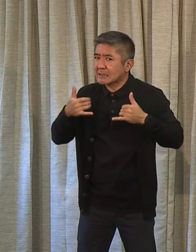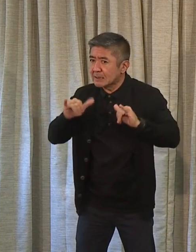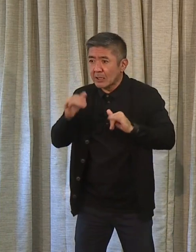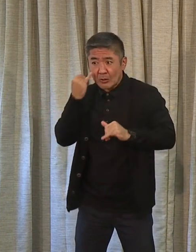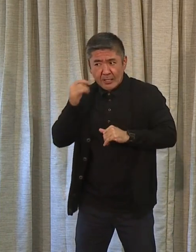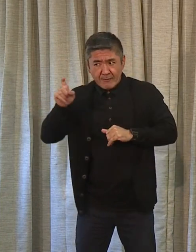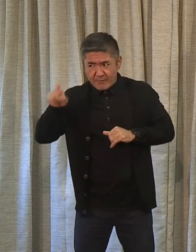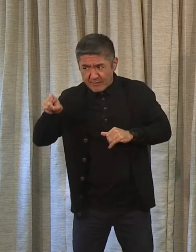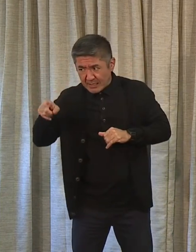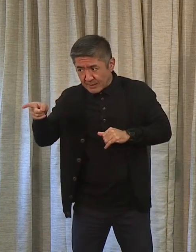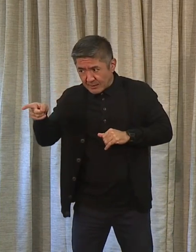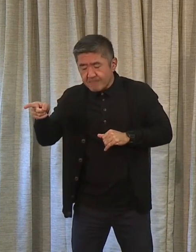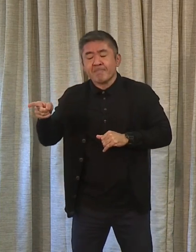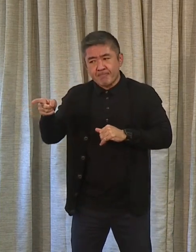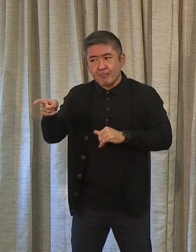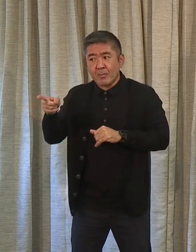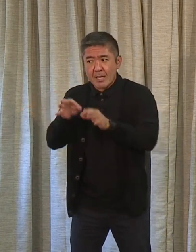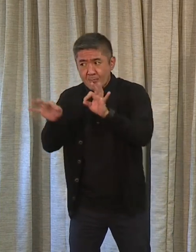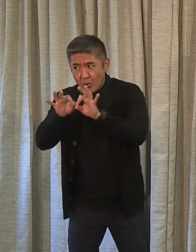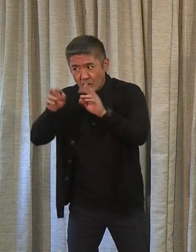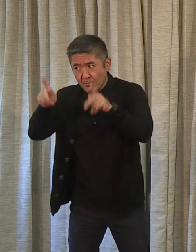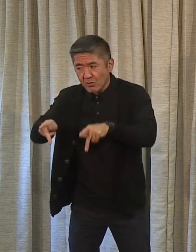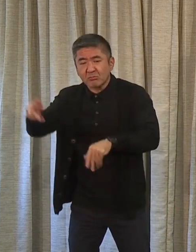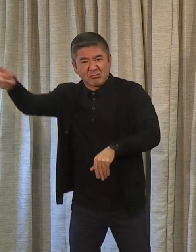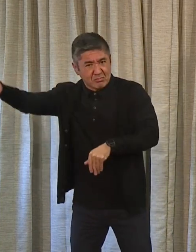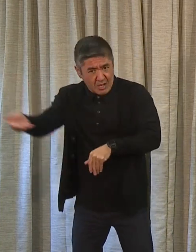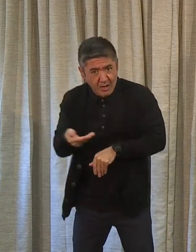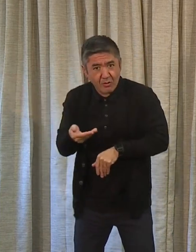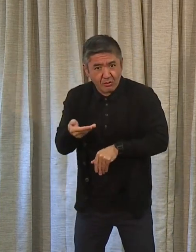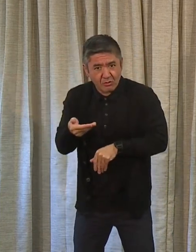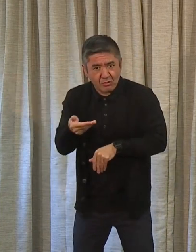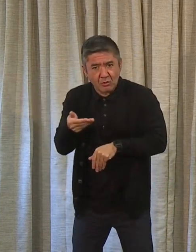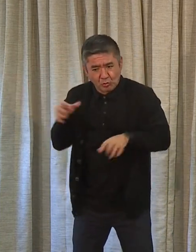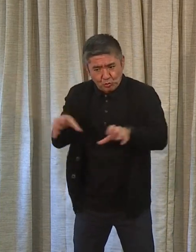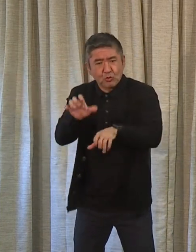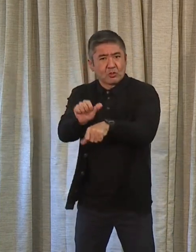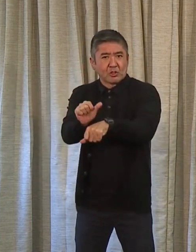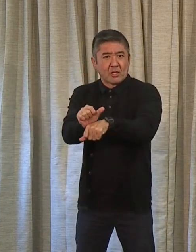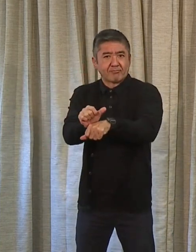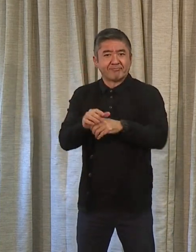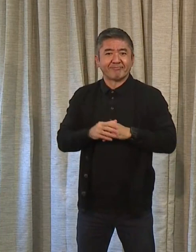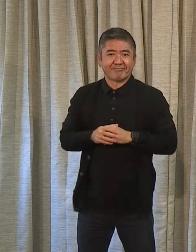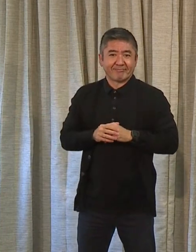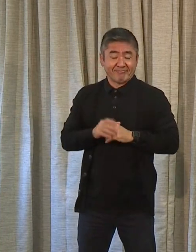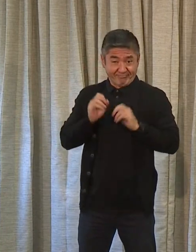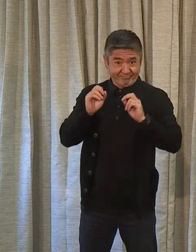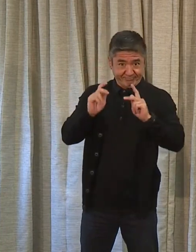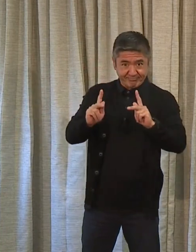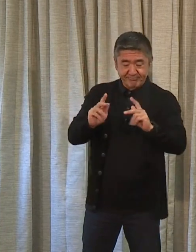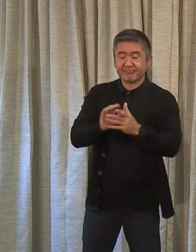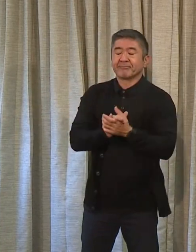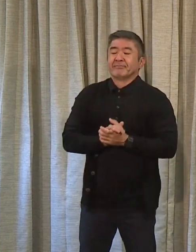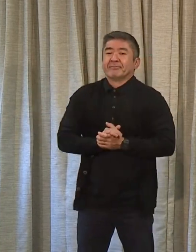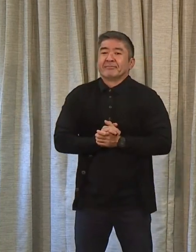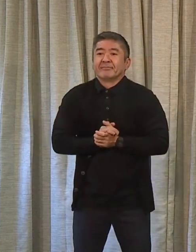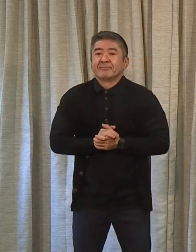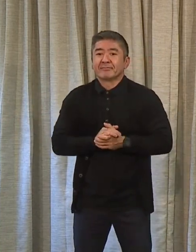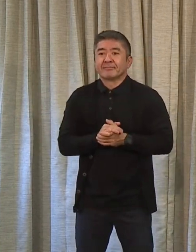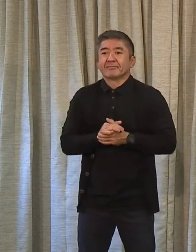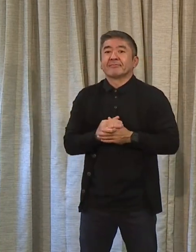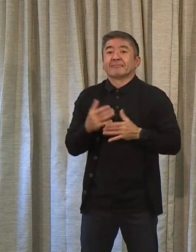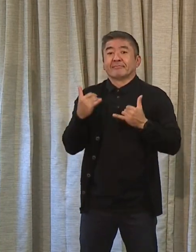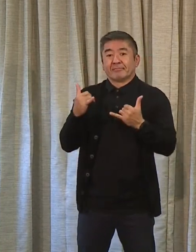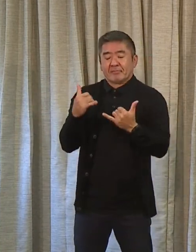that, okay? So in that regard, that's sort of the top line on our operating. On our capital,